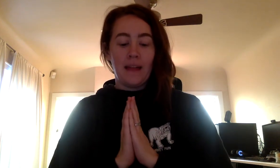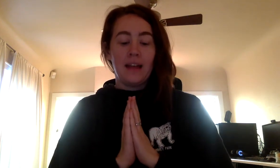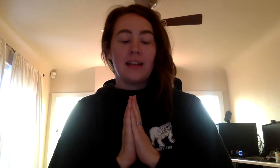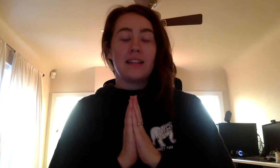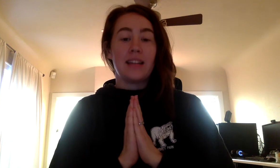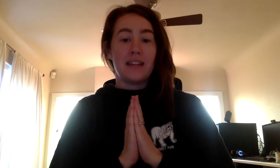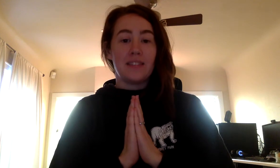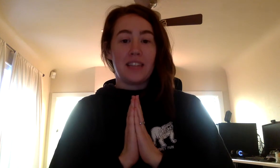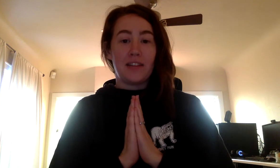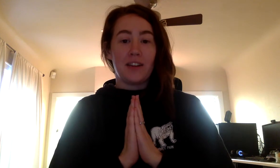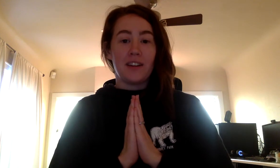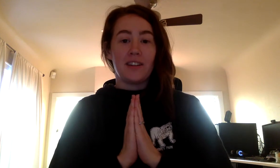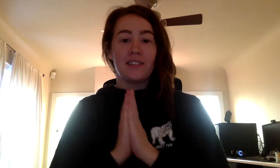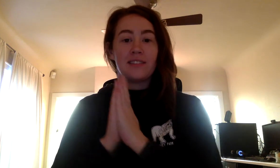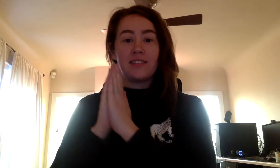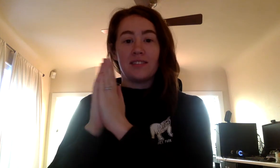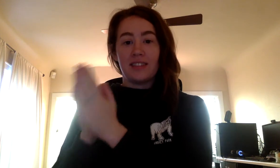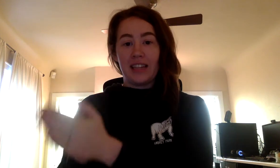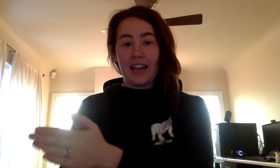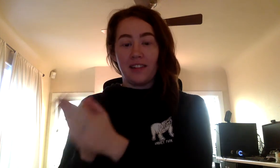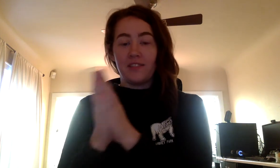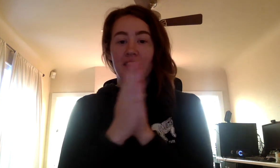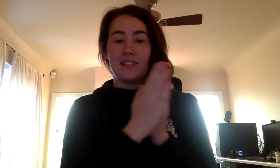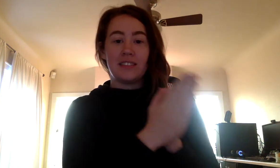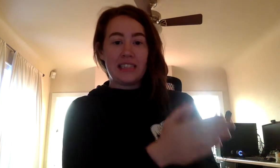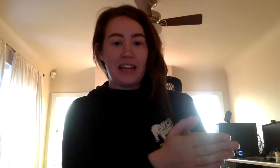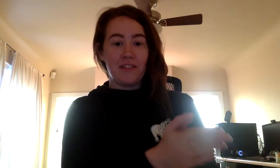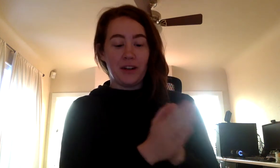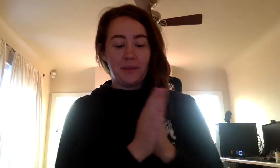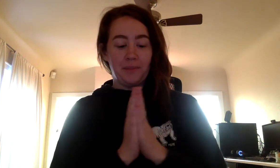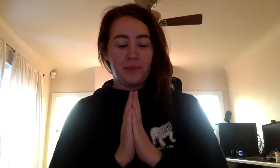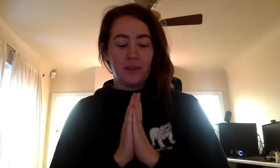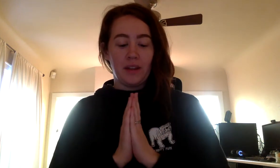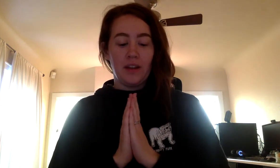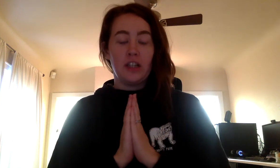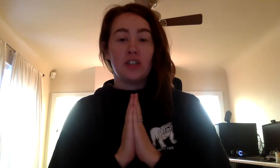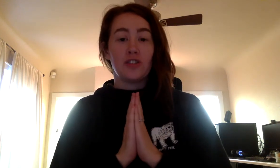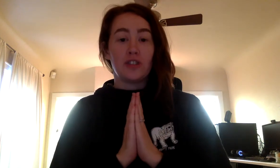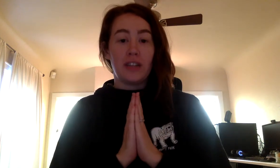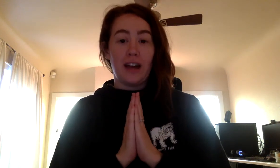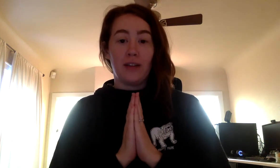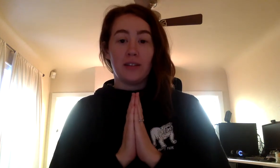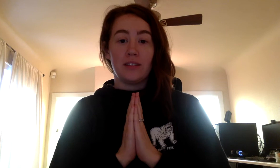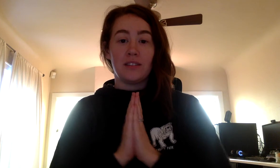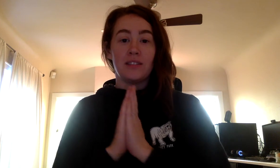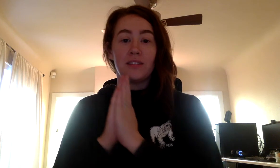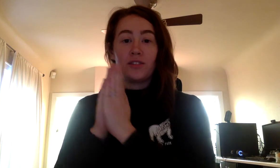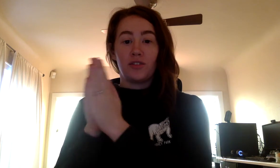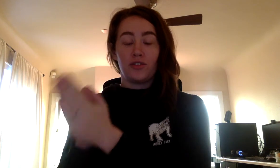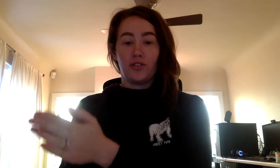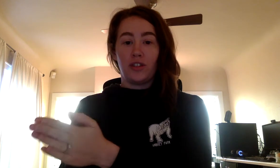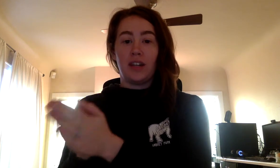Lifesaver, lifesaver. Tree, house. Tree,